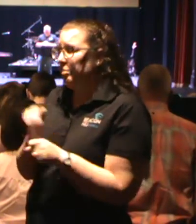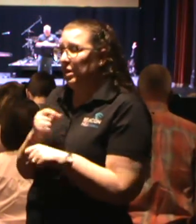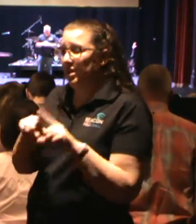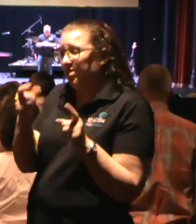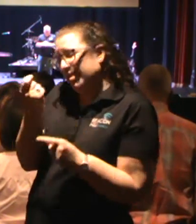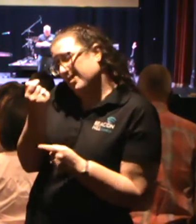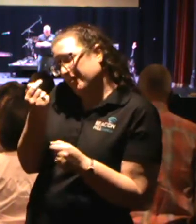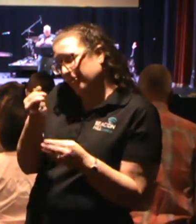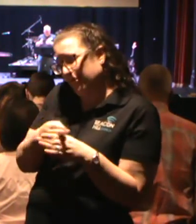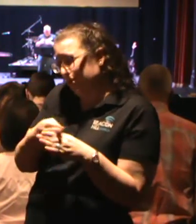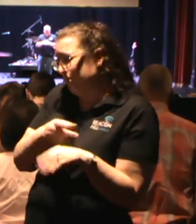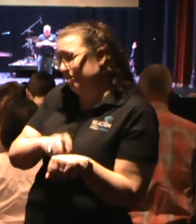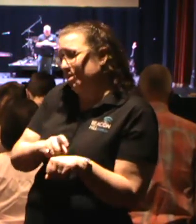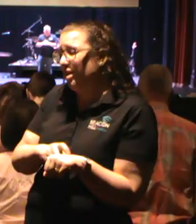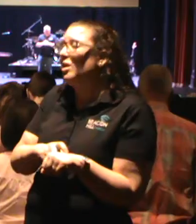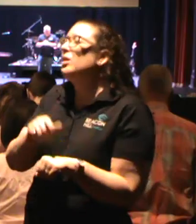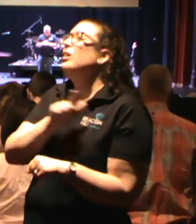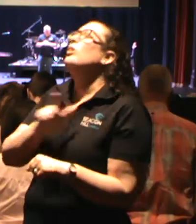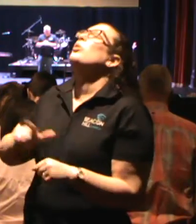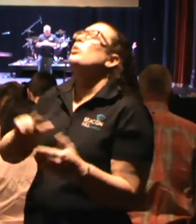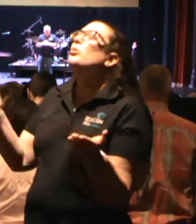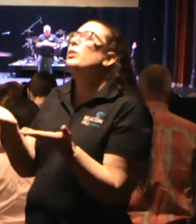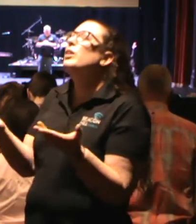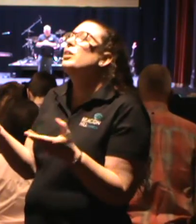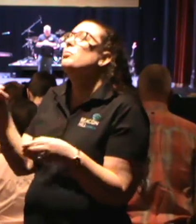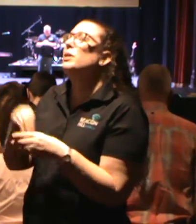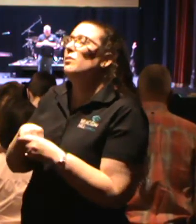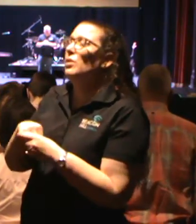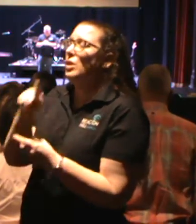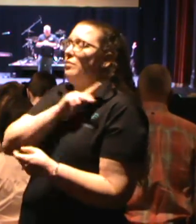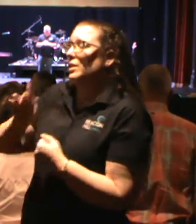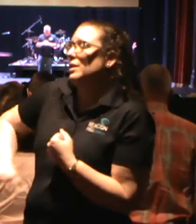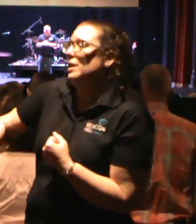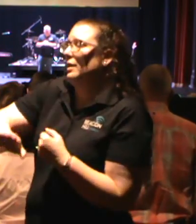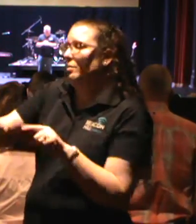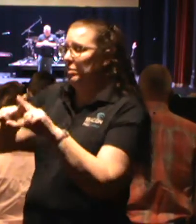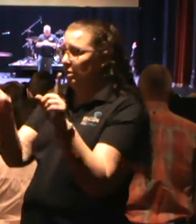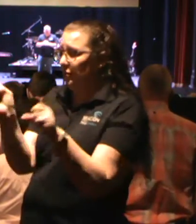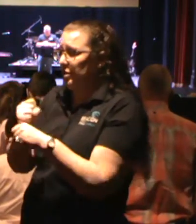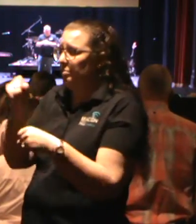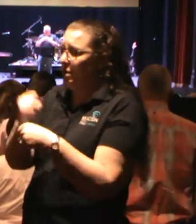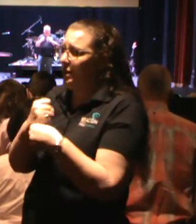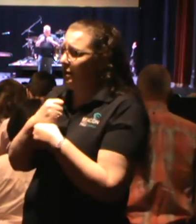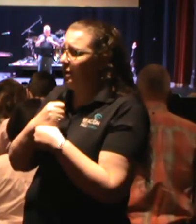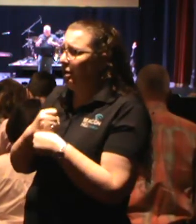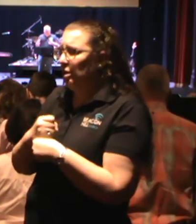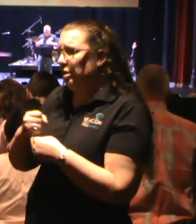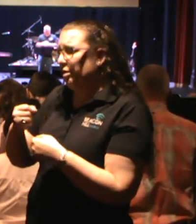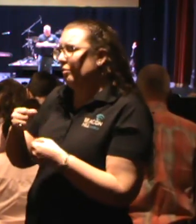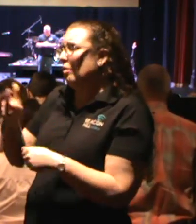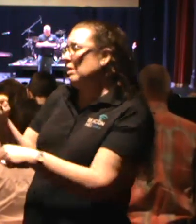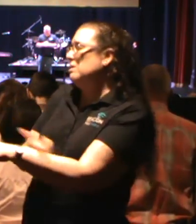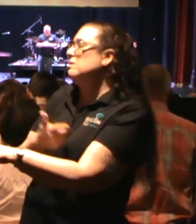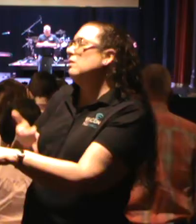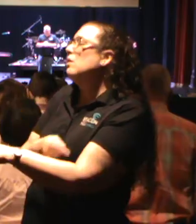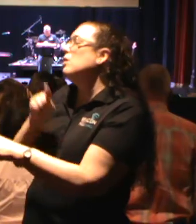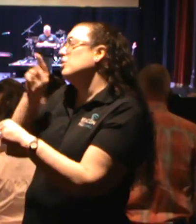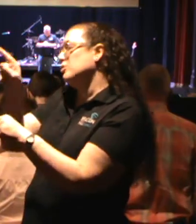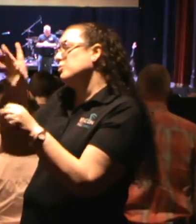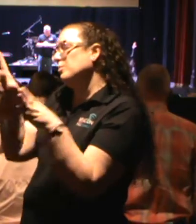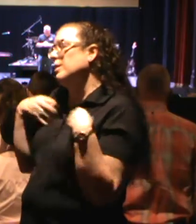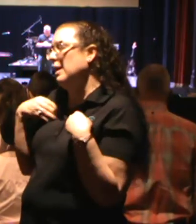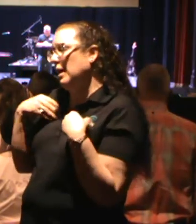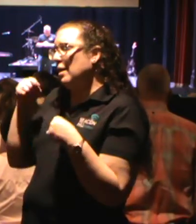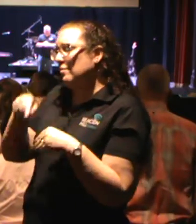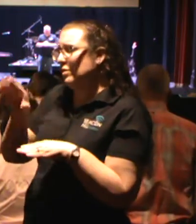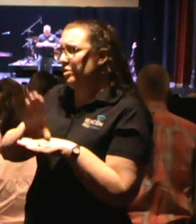while. Lord, we came here to be a part of kingdom difference making for as long as you would have this church be here in